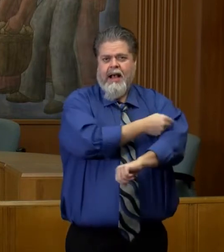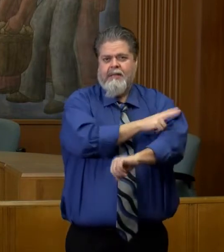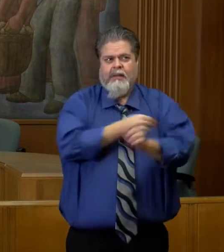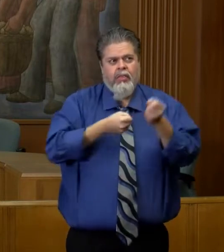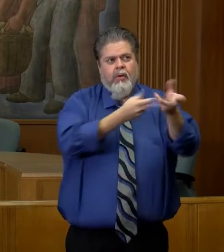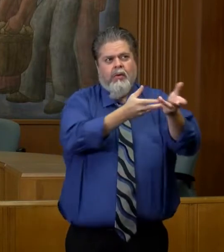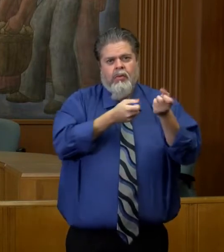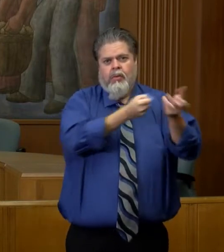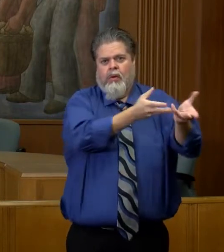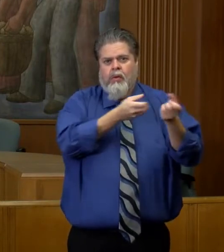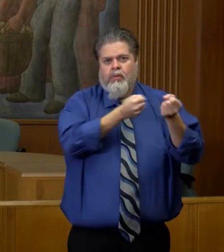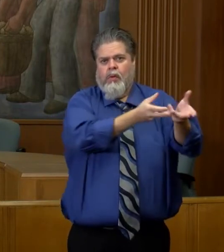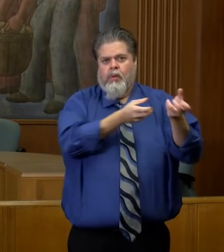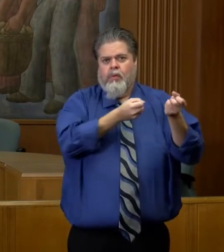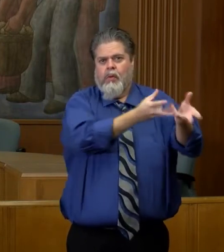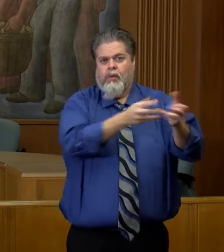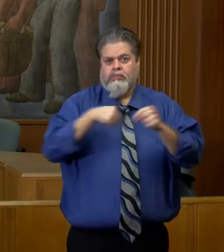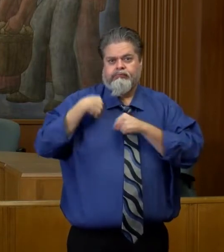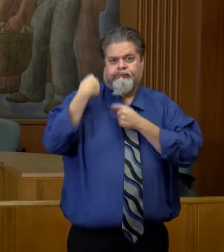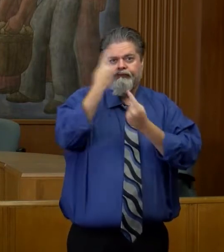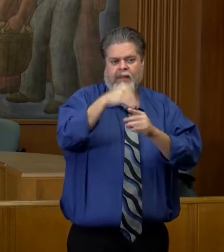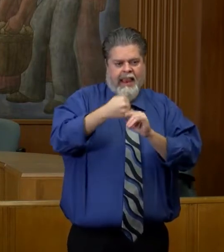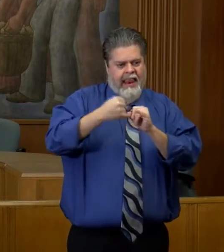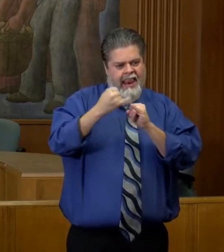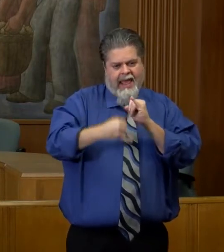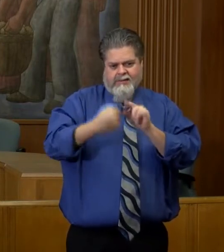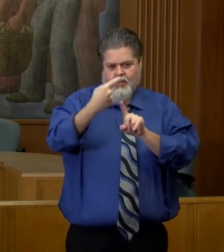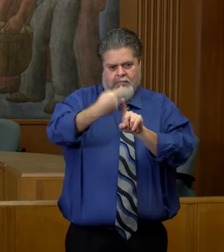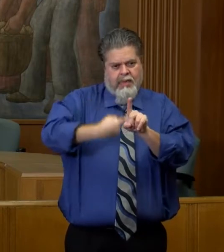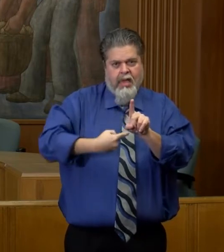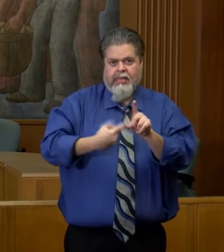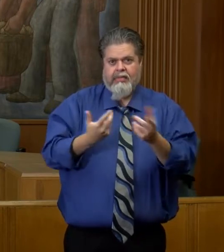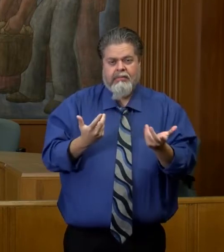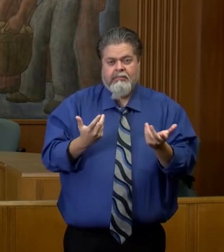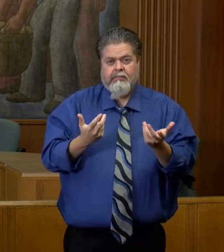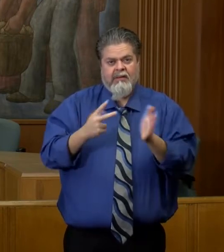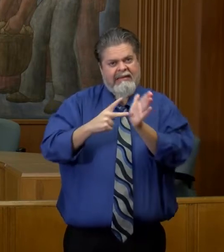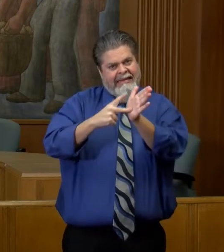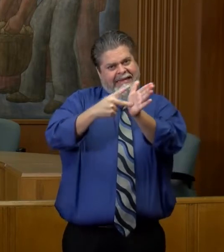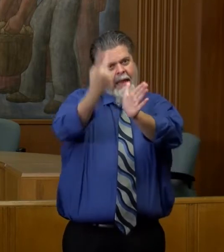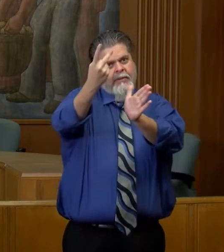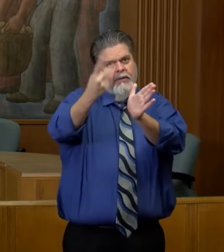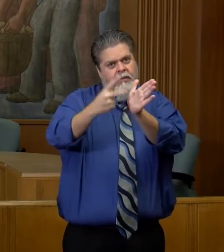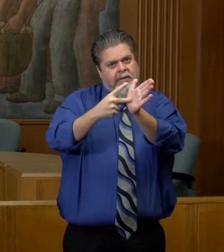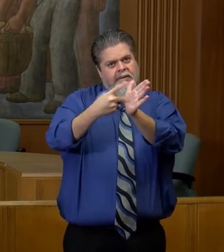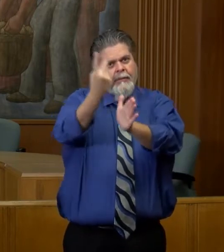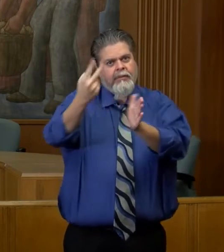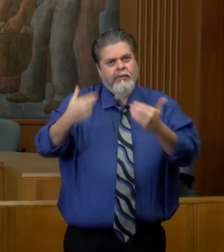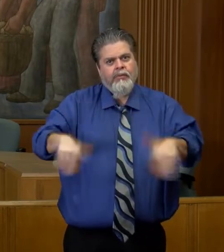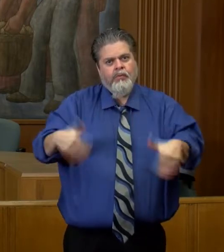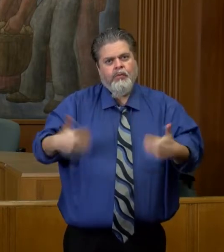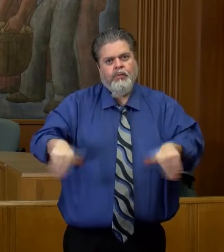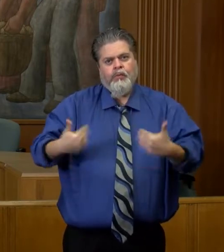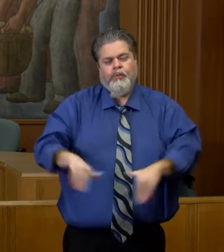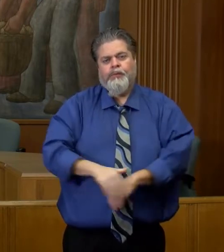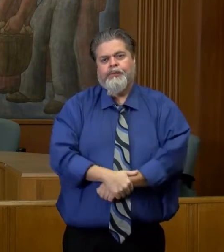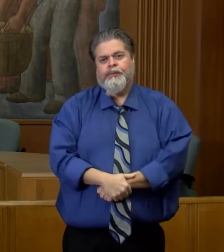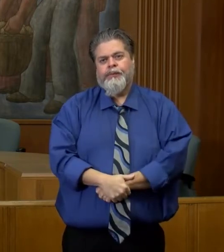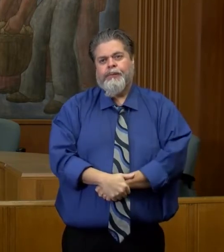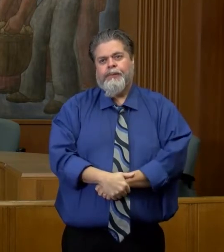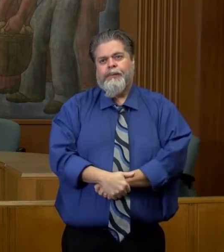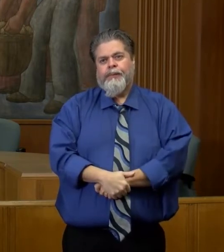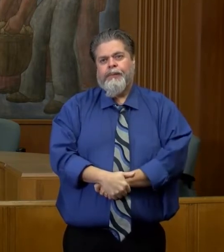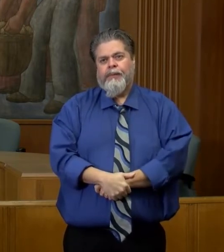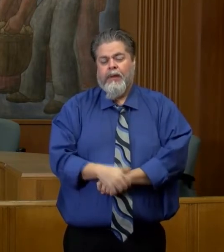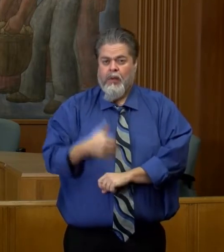over the last month or so. So probably the numbers have roughly doubled in that time. We